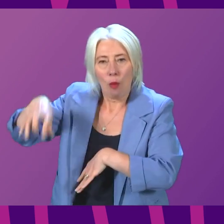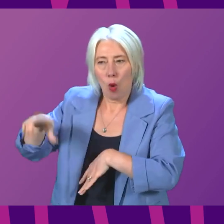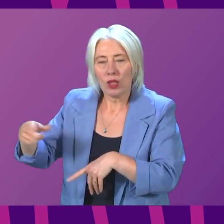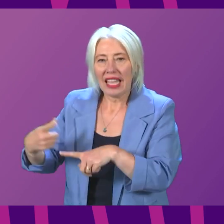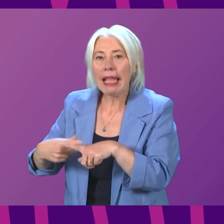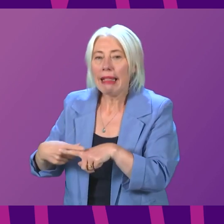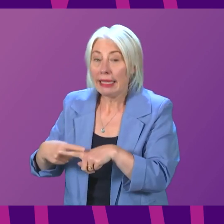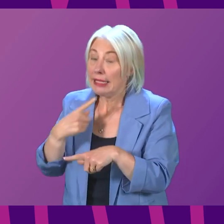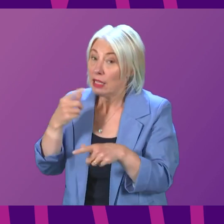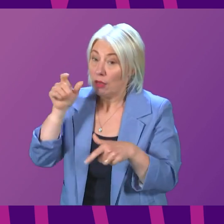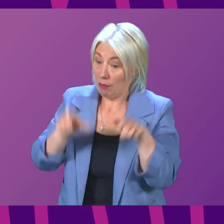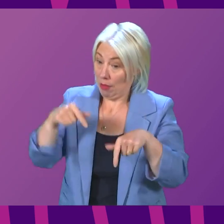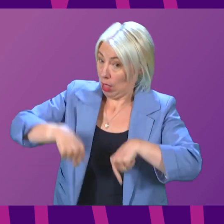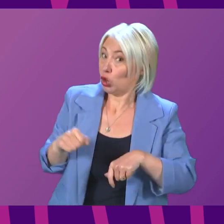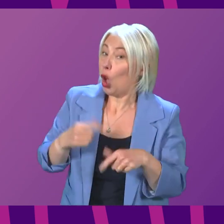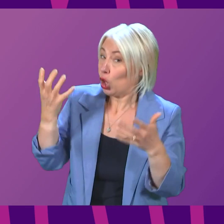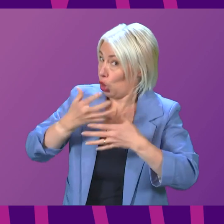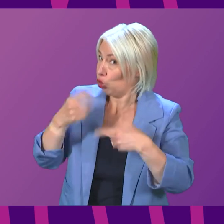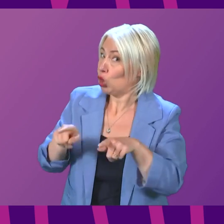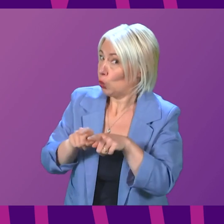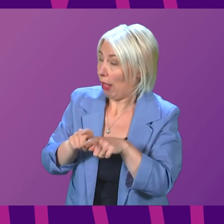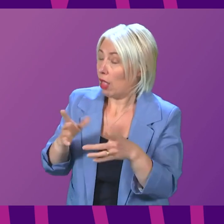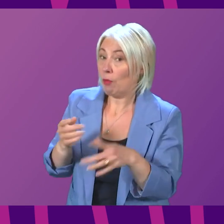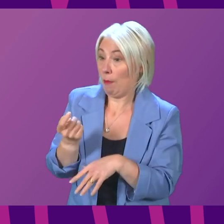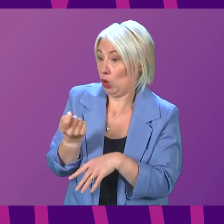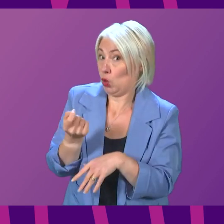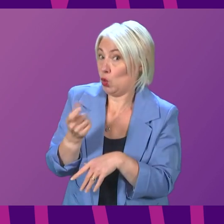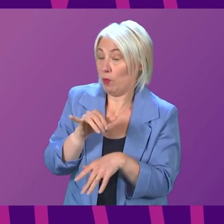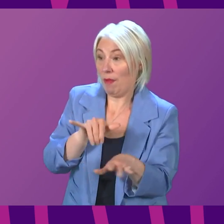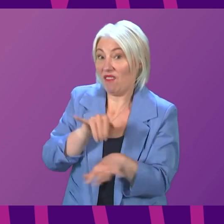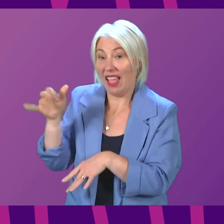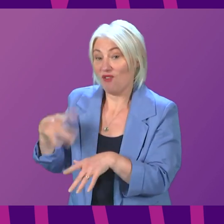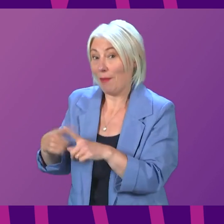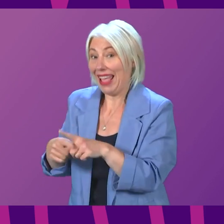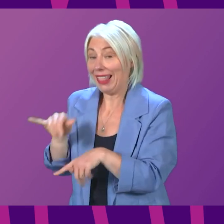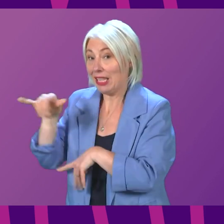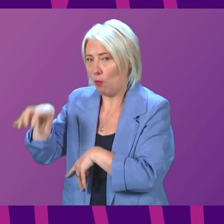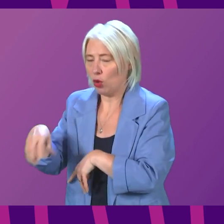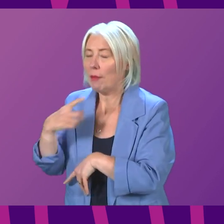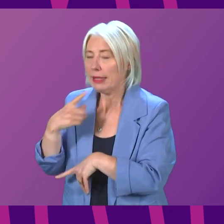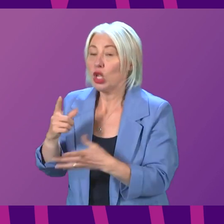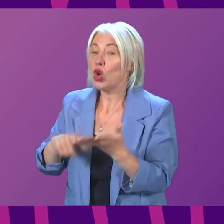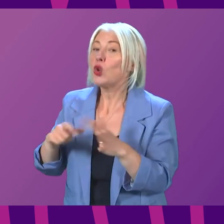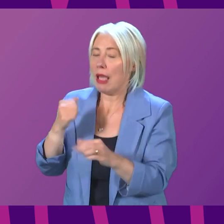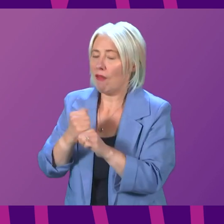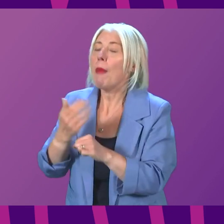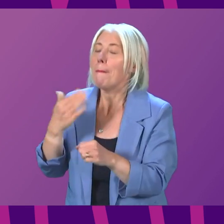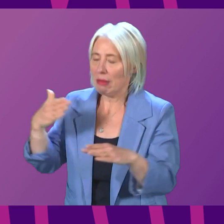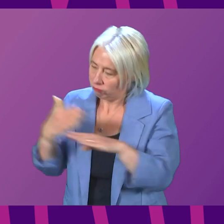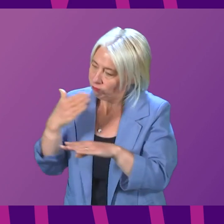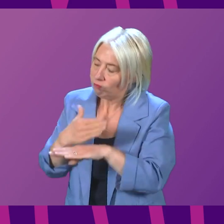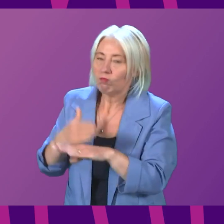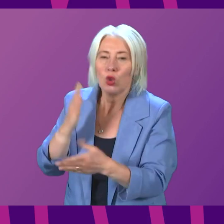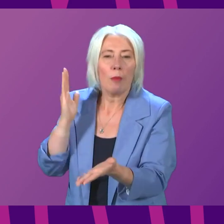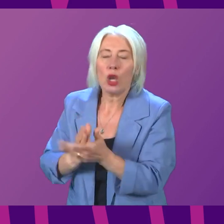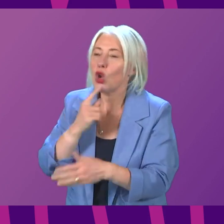that these would concern people in Scotland, of course, who plan to travel soon from them. She sought assurances that the UK Government is taking action to ensure that there is no